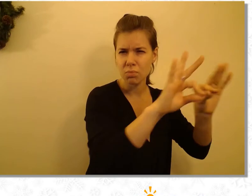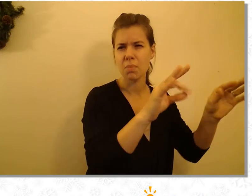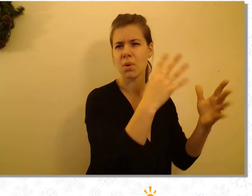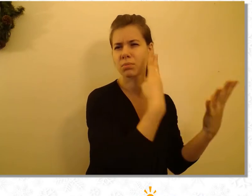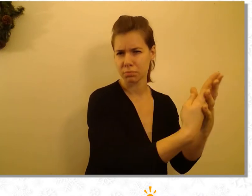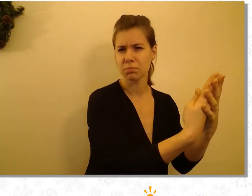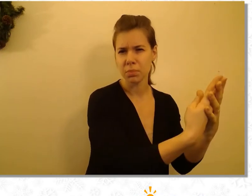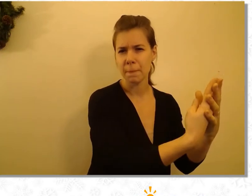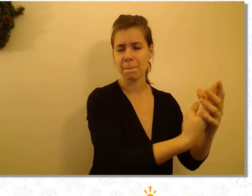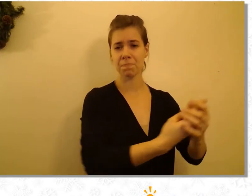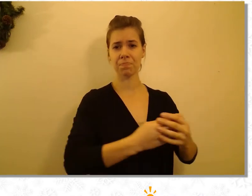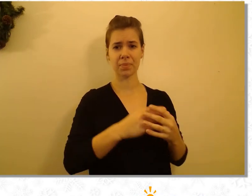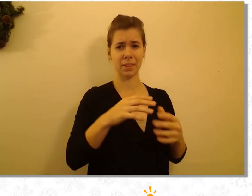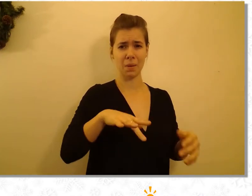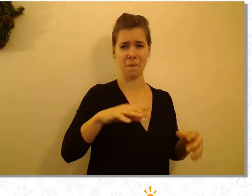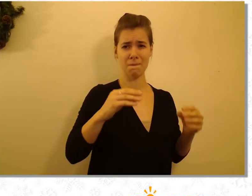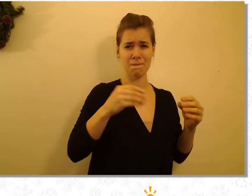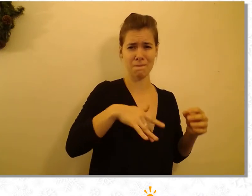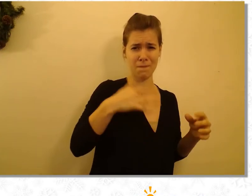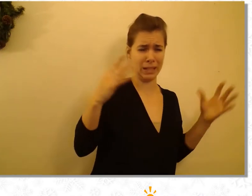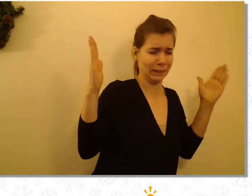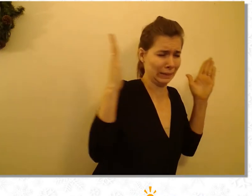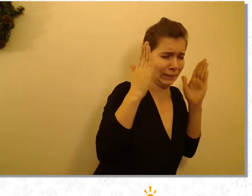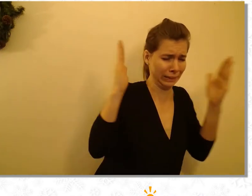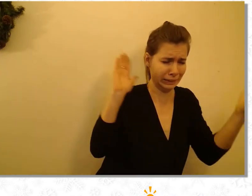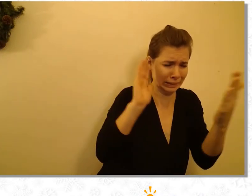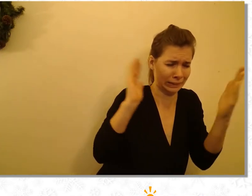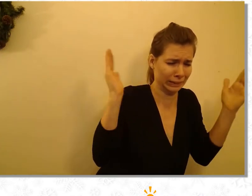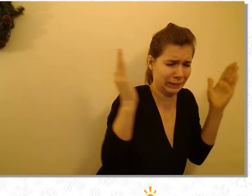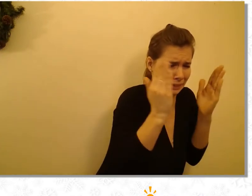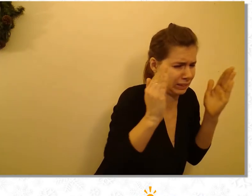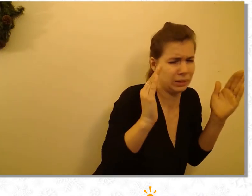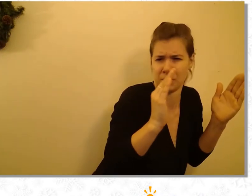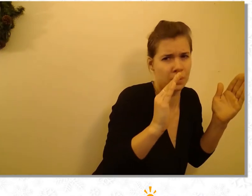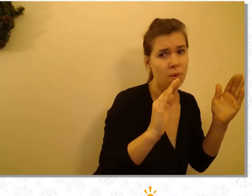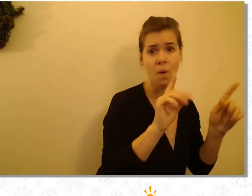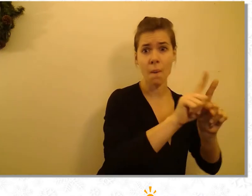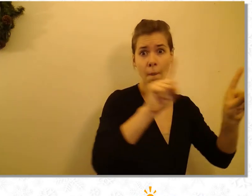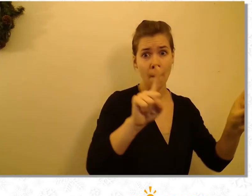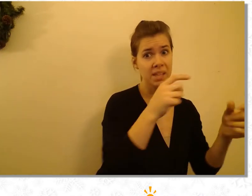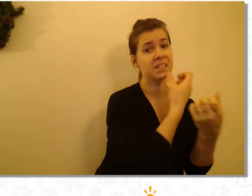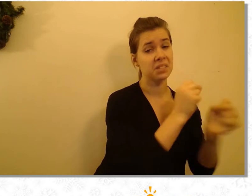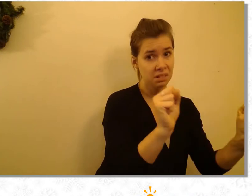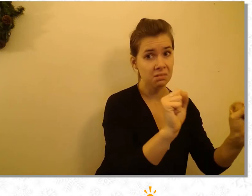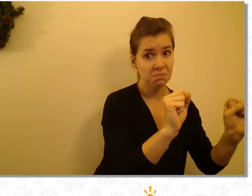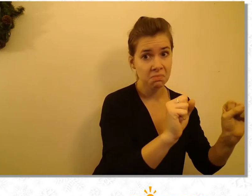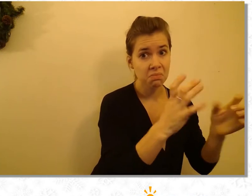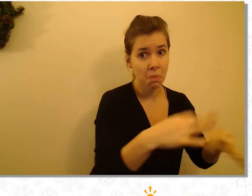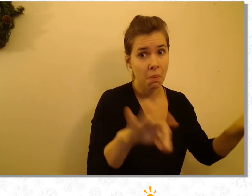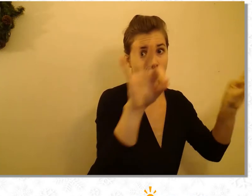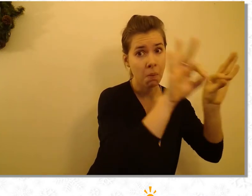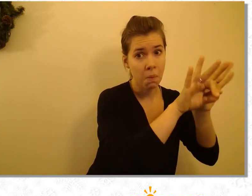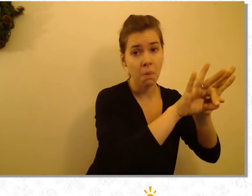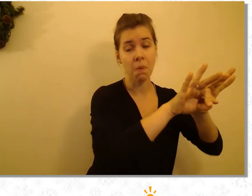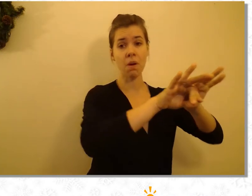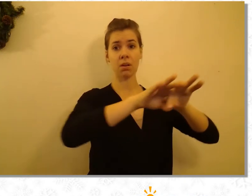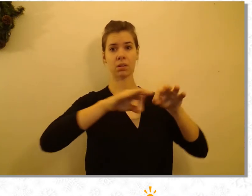closing in around us, may the distancing not confound us, very, very, very, very viral,